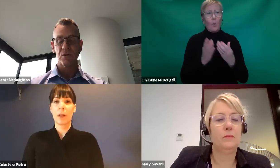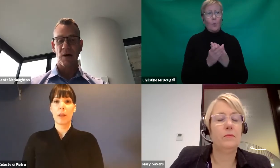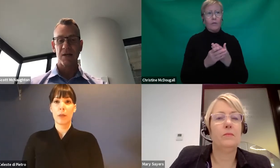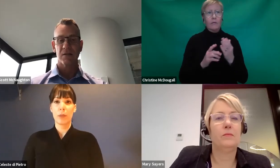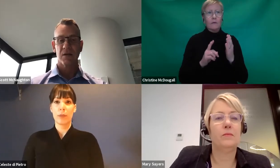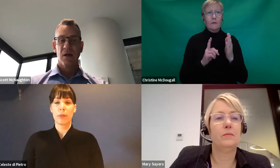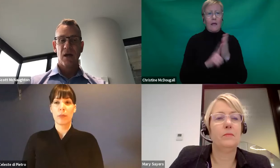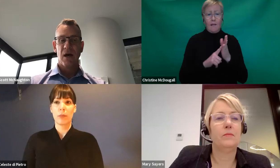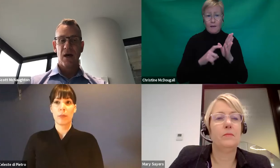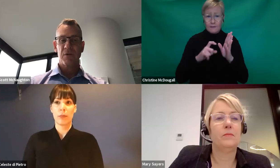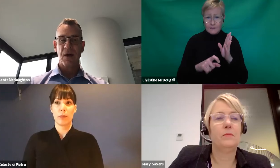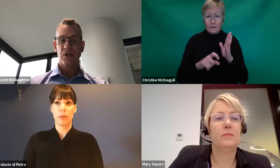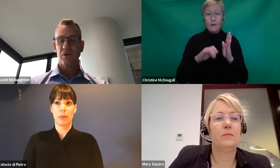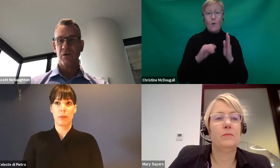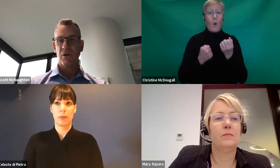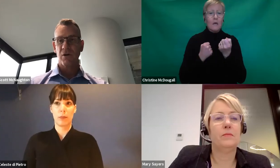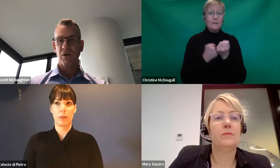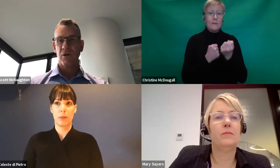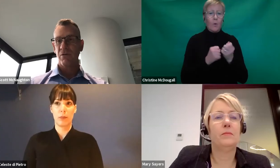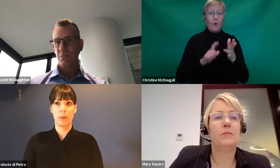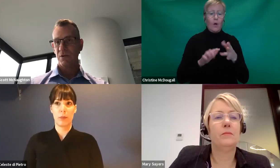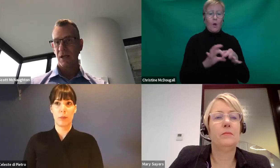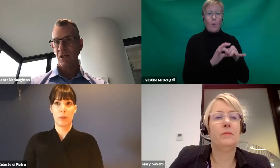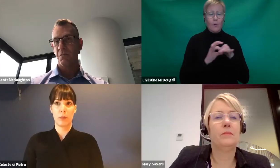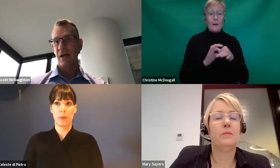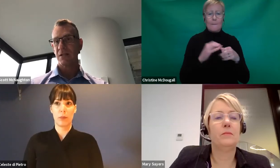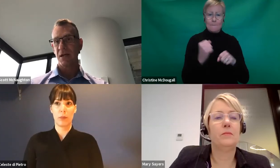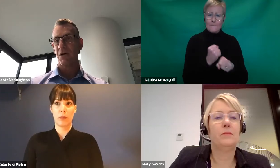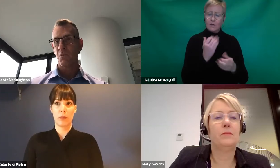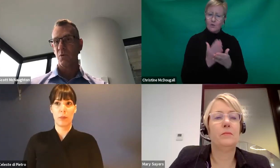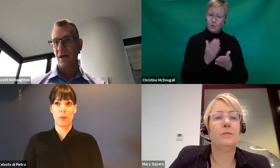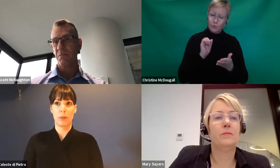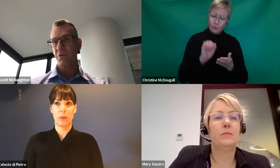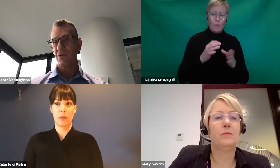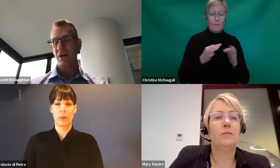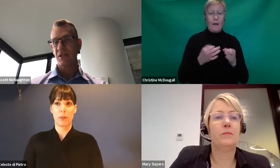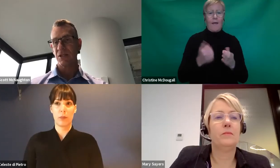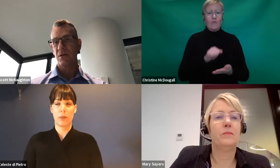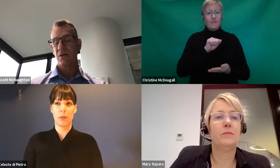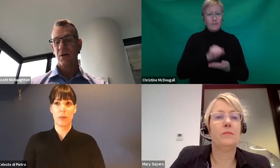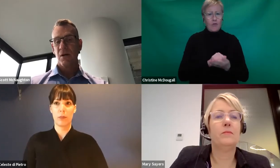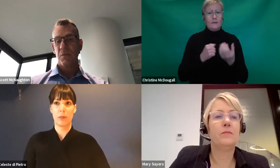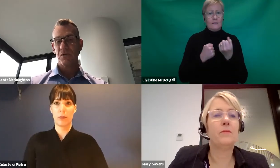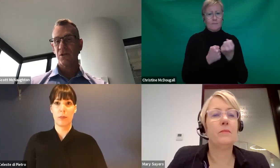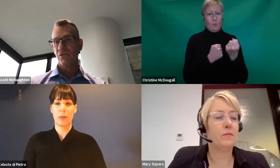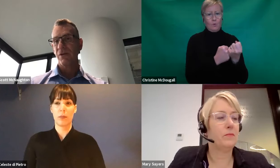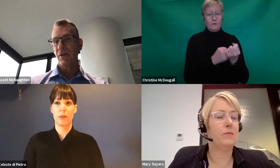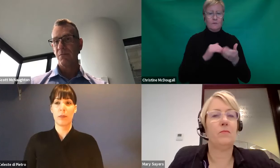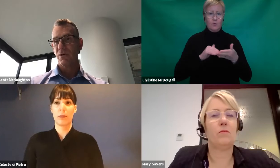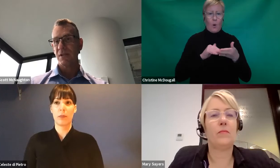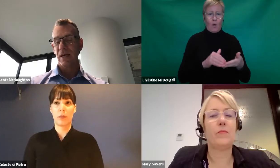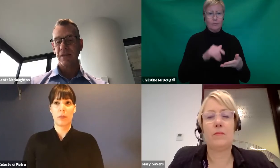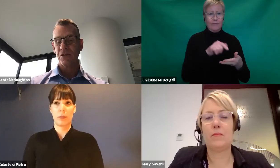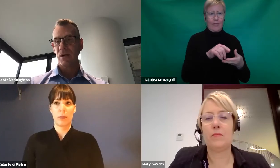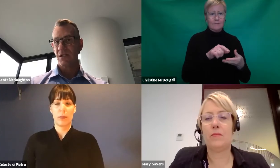talk to us to make sure you've got the right supports in your plan to help with that important transition. Because it is really,